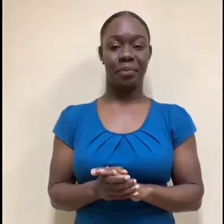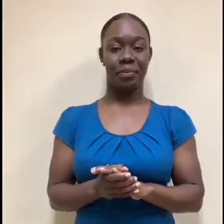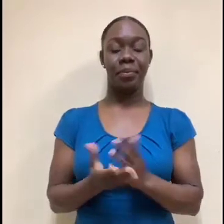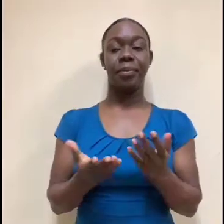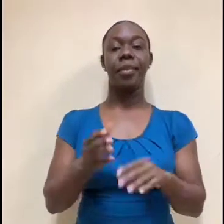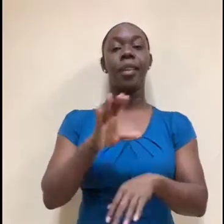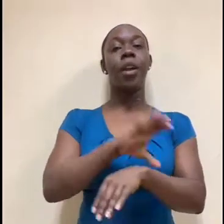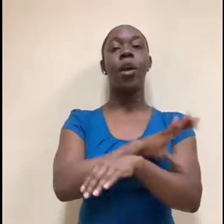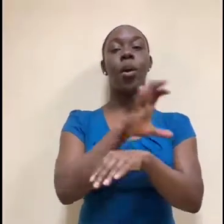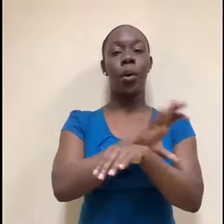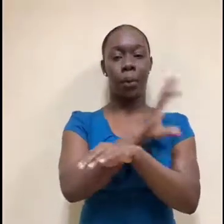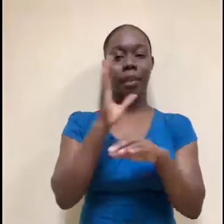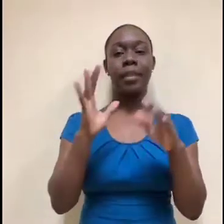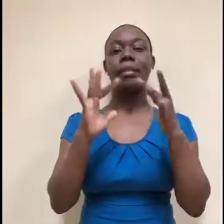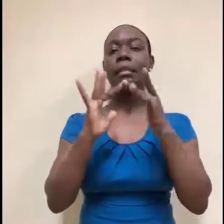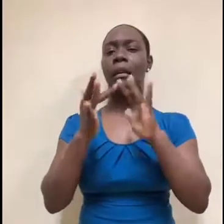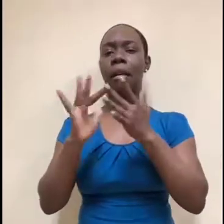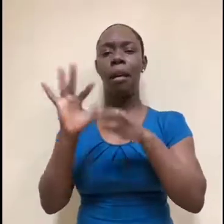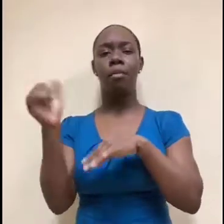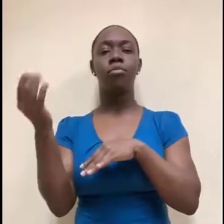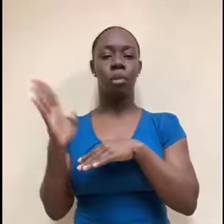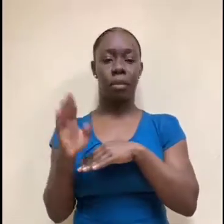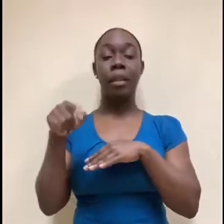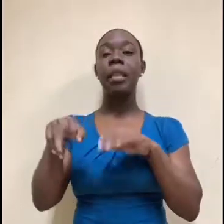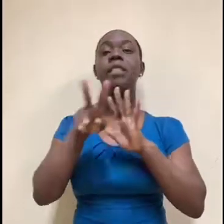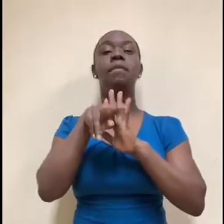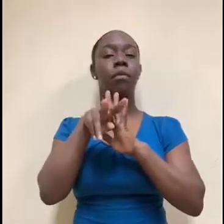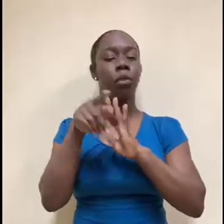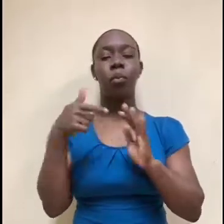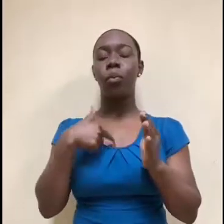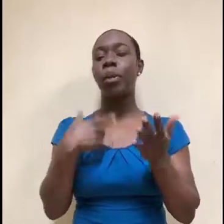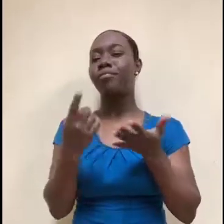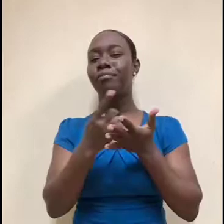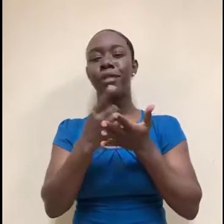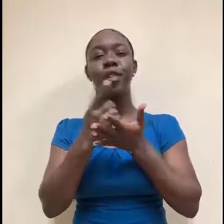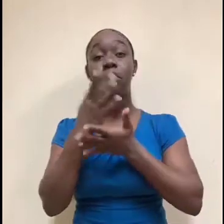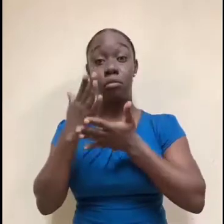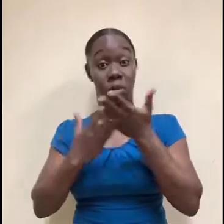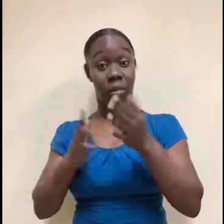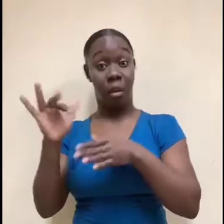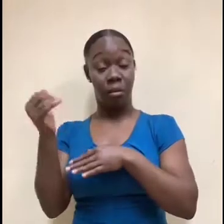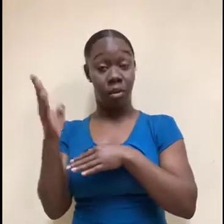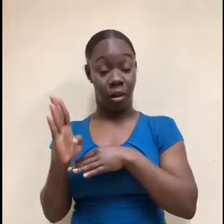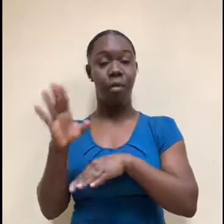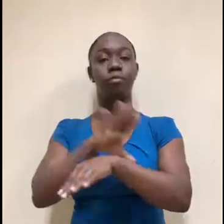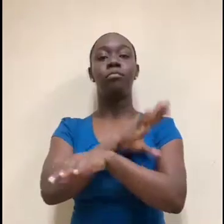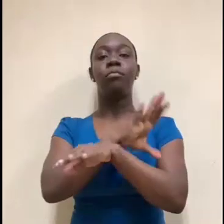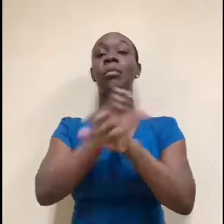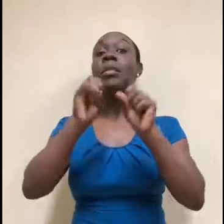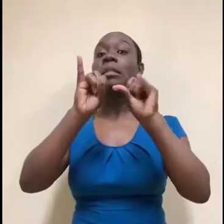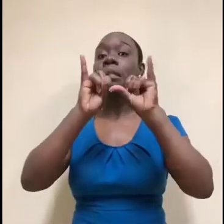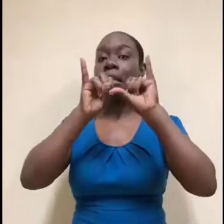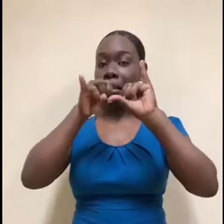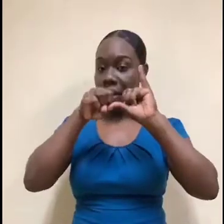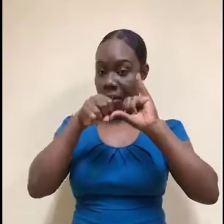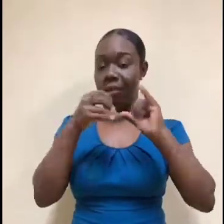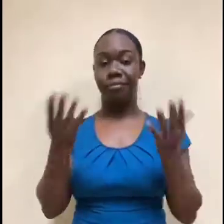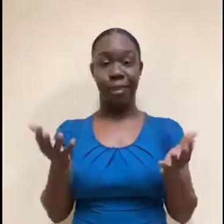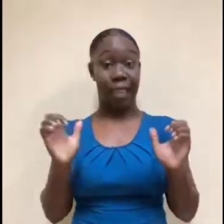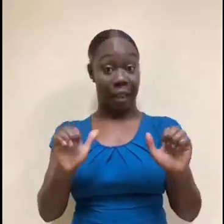Cybersecurity jobs. So in this episode, I'm going to share some of the weekly cybersecurity jobs. The other thing we're going to talk about is the